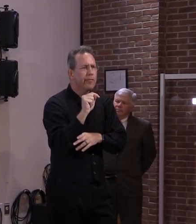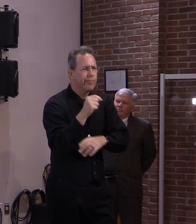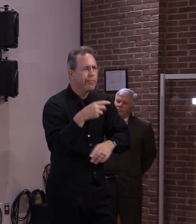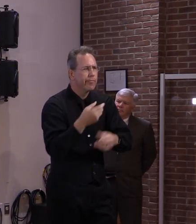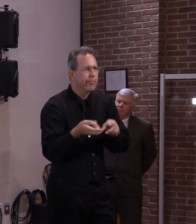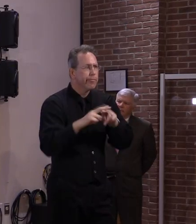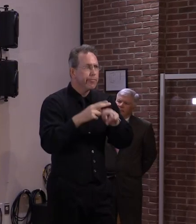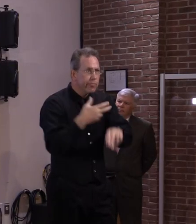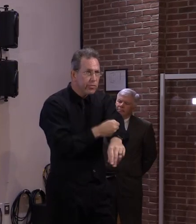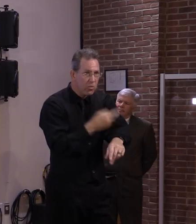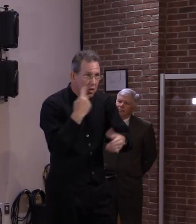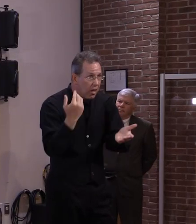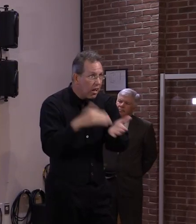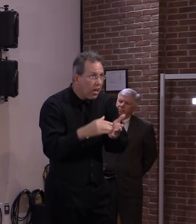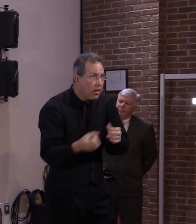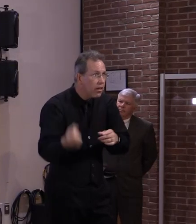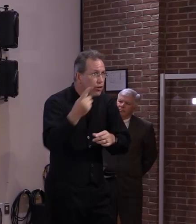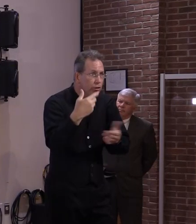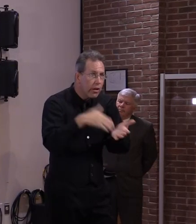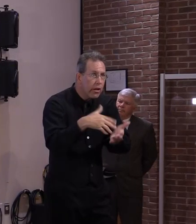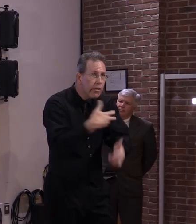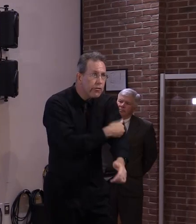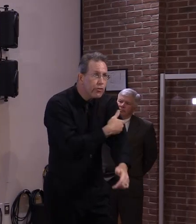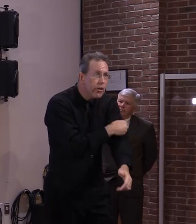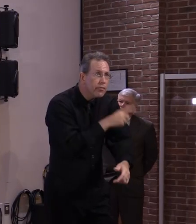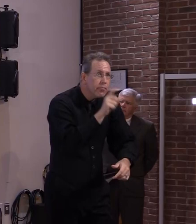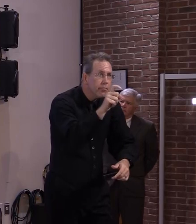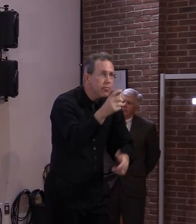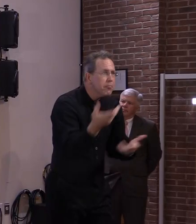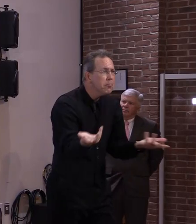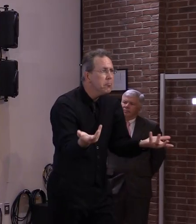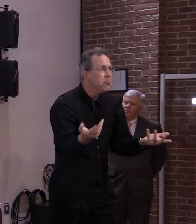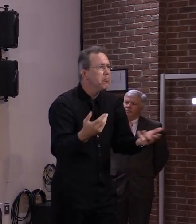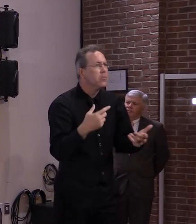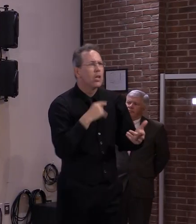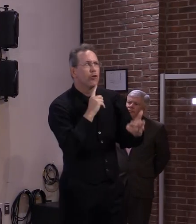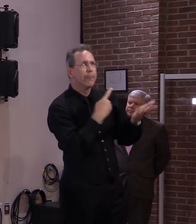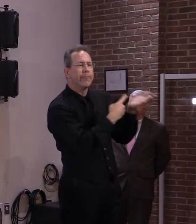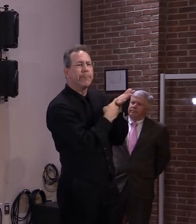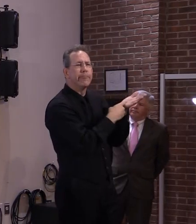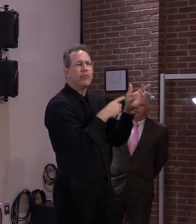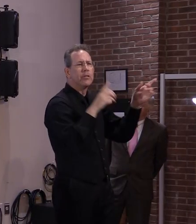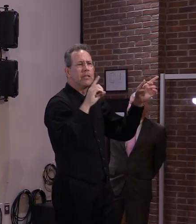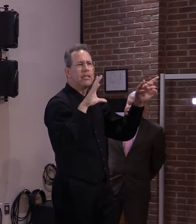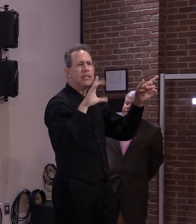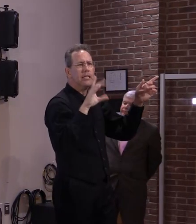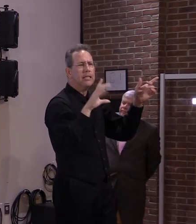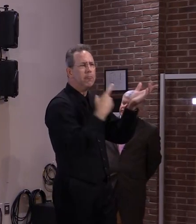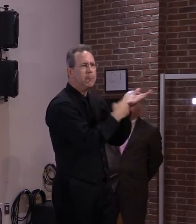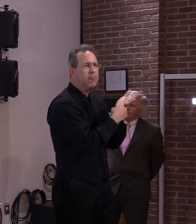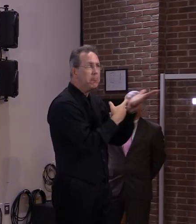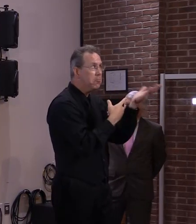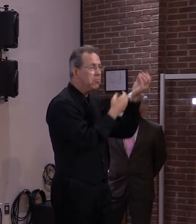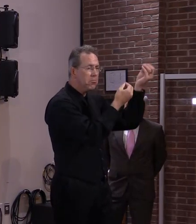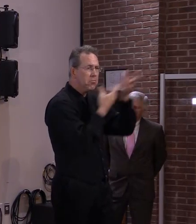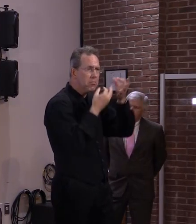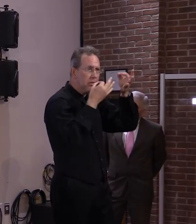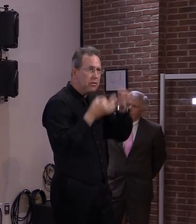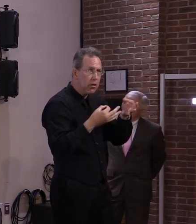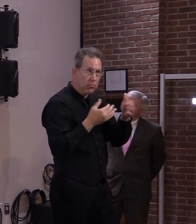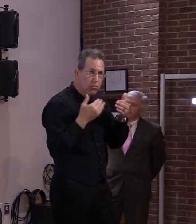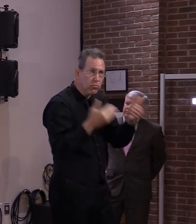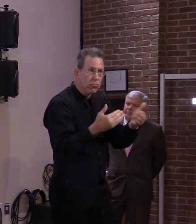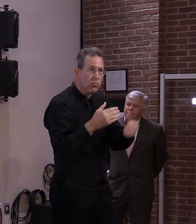that will be taken, but it will determine, I guess, what is needed to determine that, how much more research and